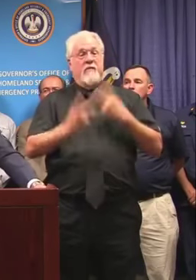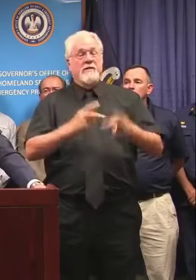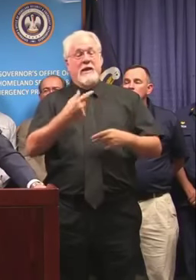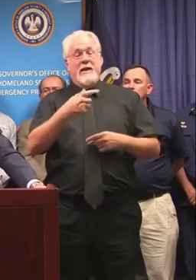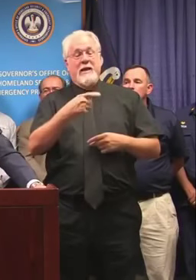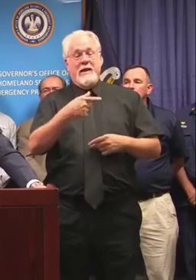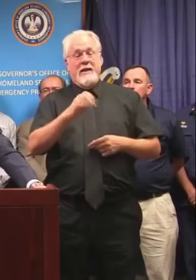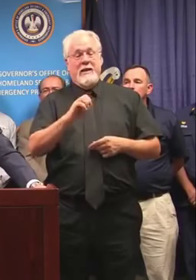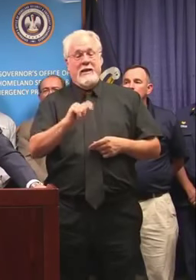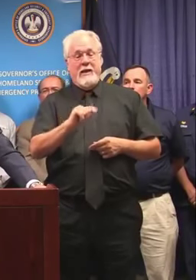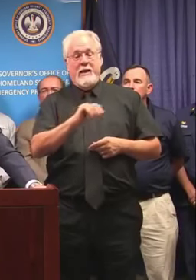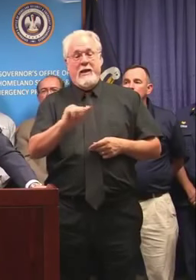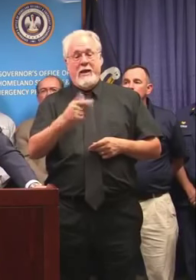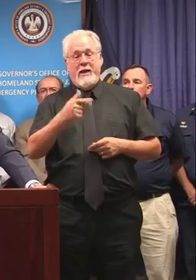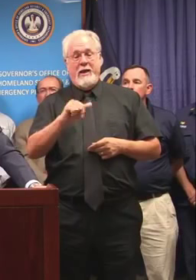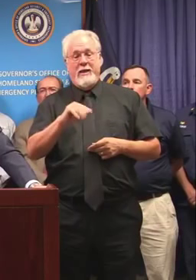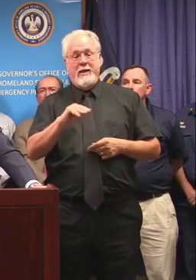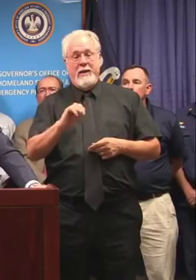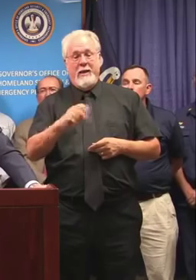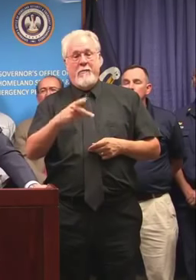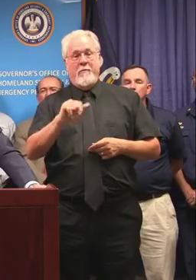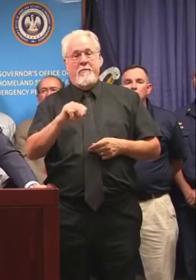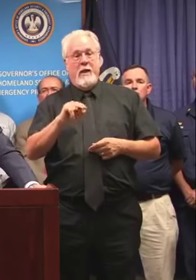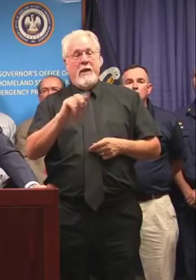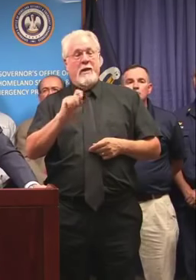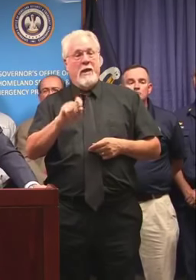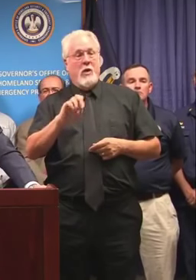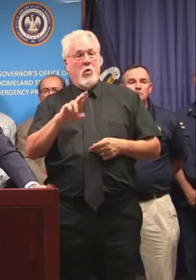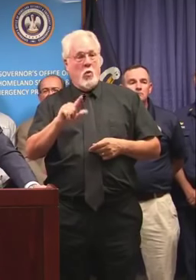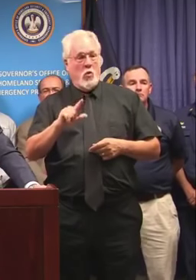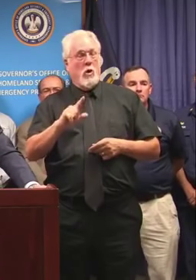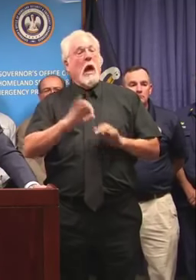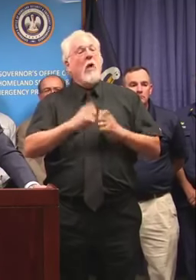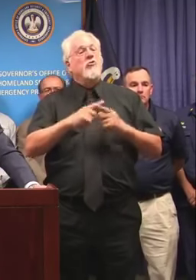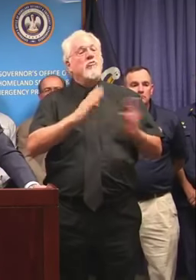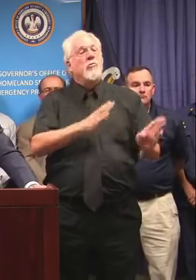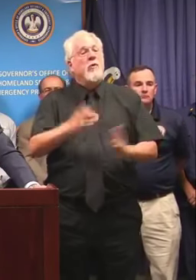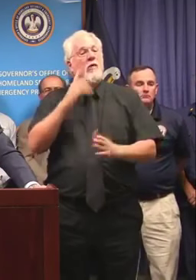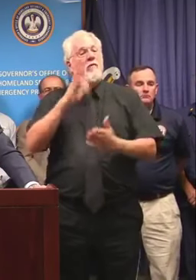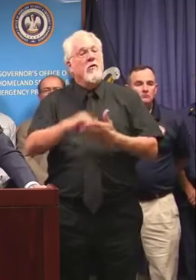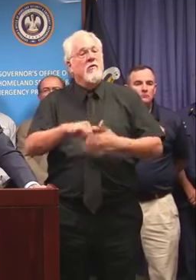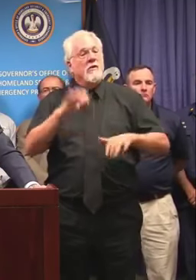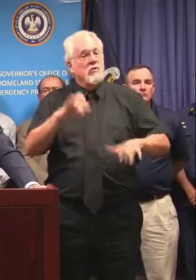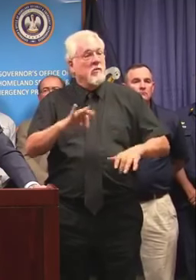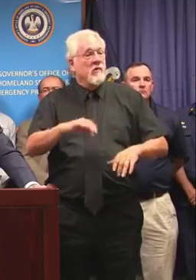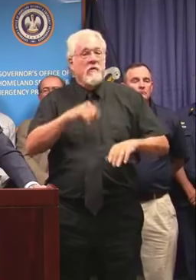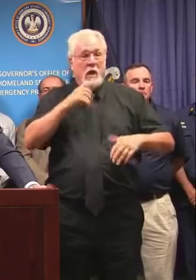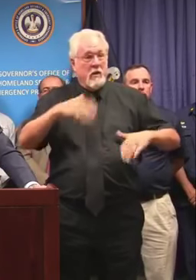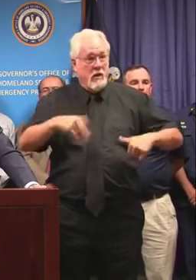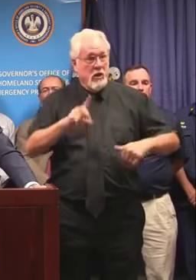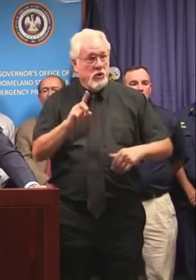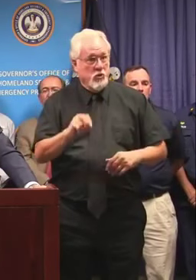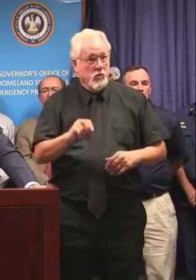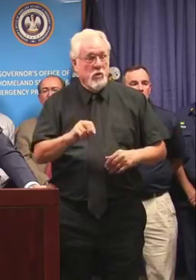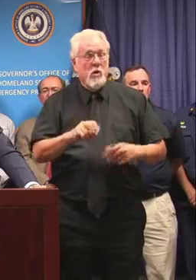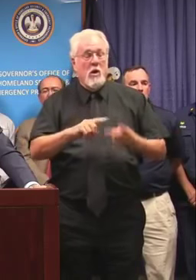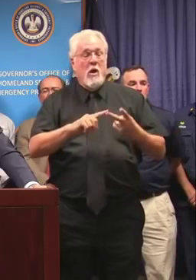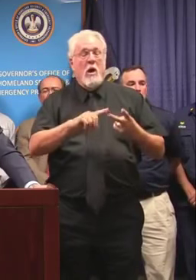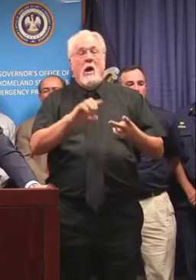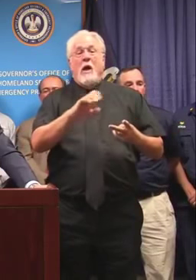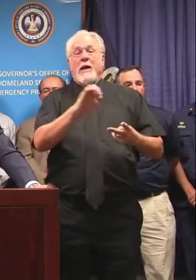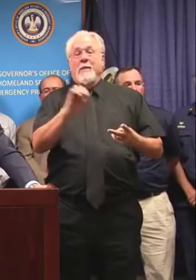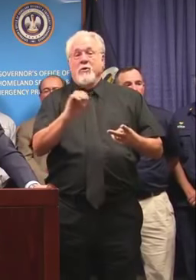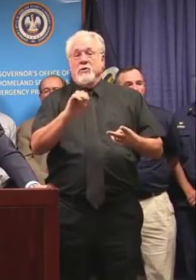information on how to prepare for this storm if you've not already done it. You can also visit emergency.la